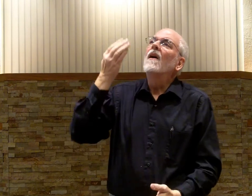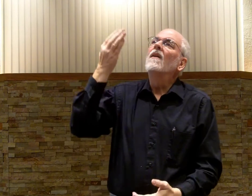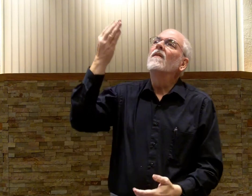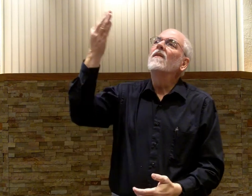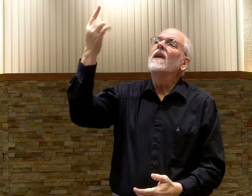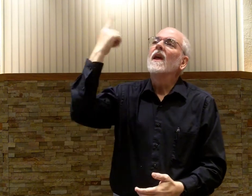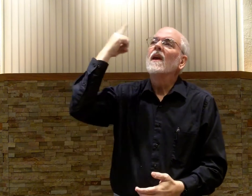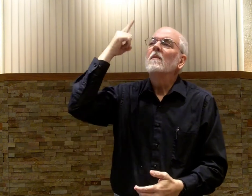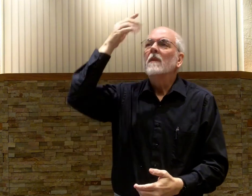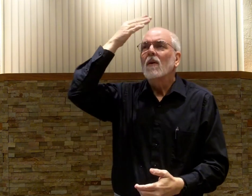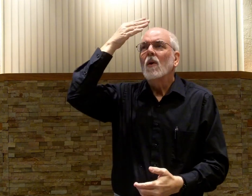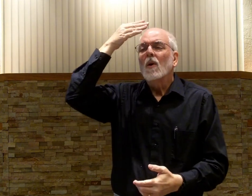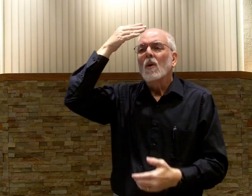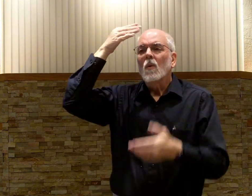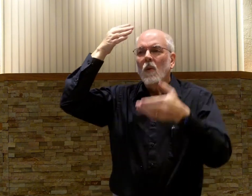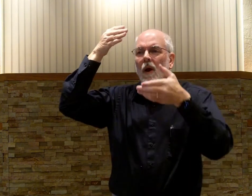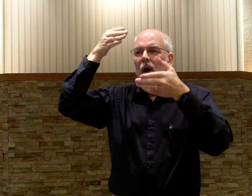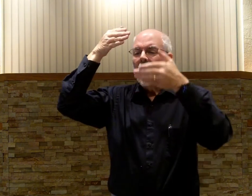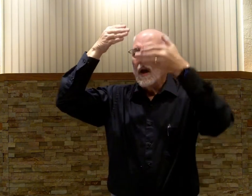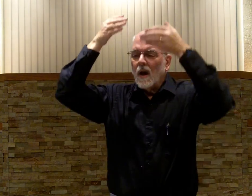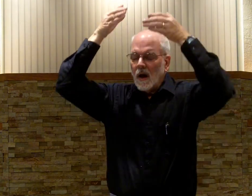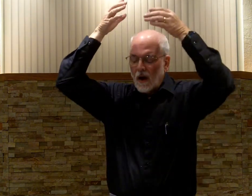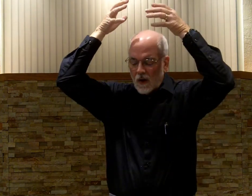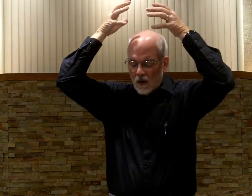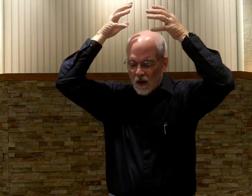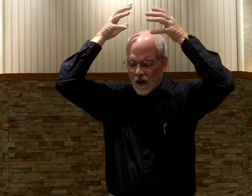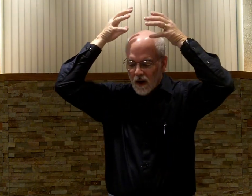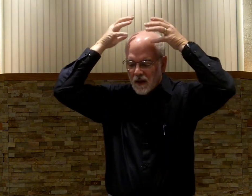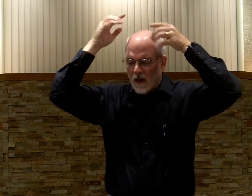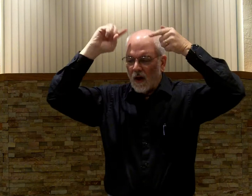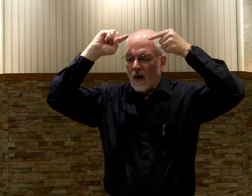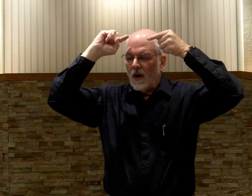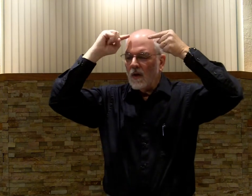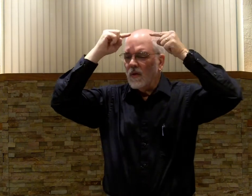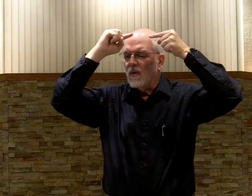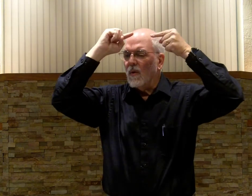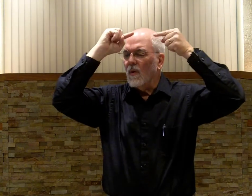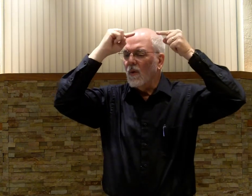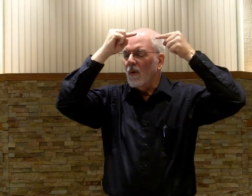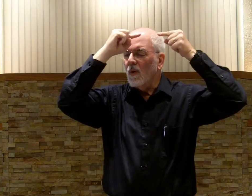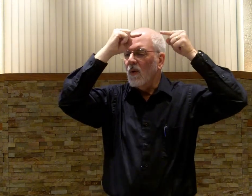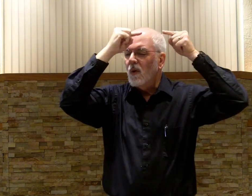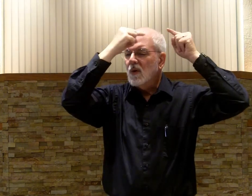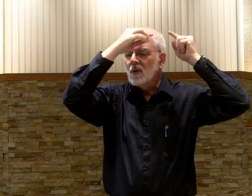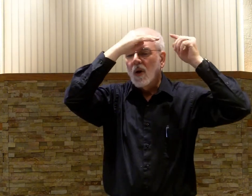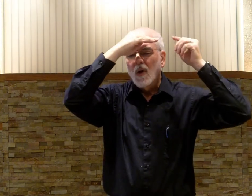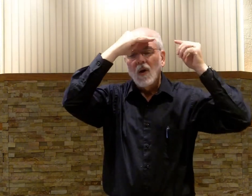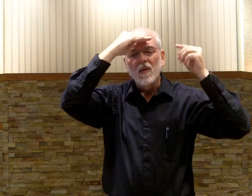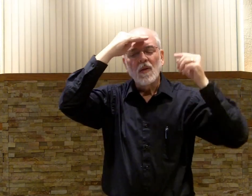thee for weary the thorns on